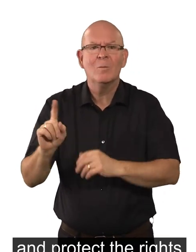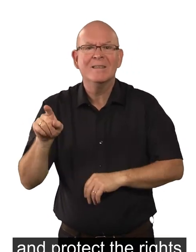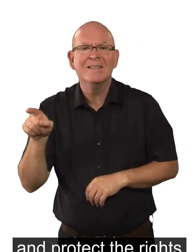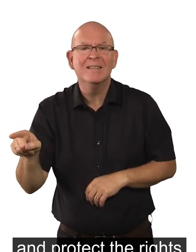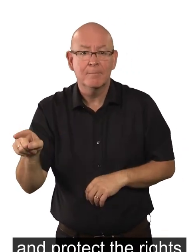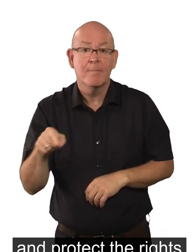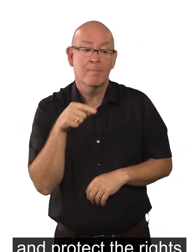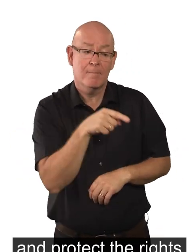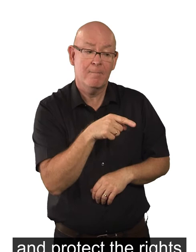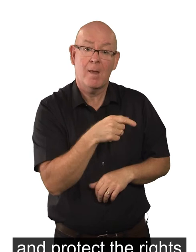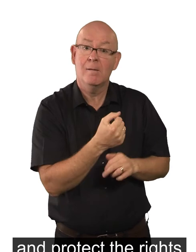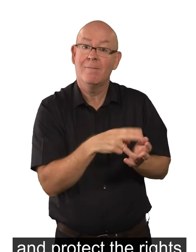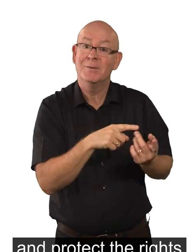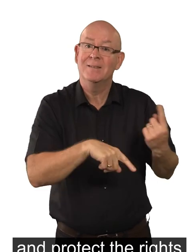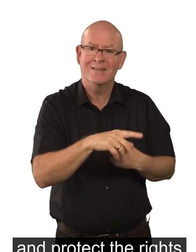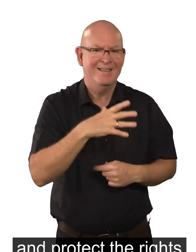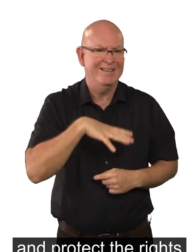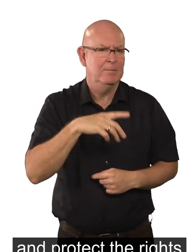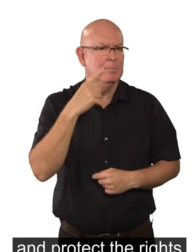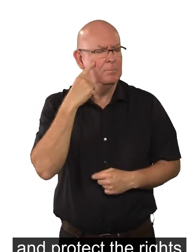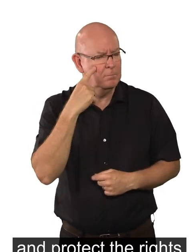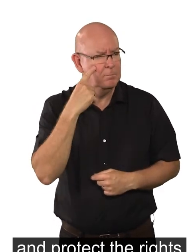protect the rights and needs of disabled people.